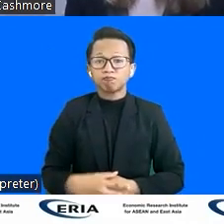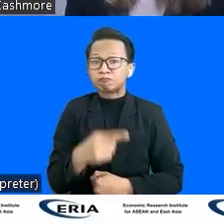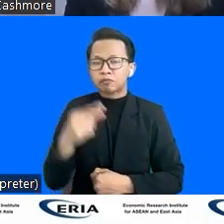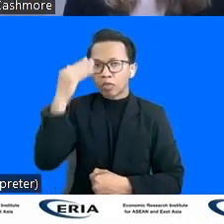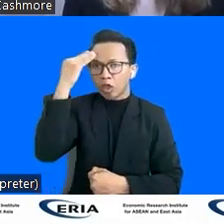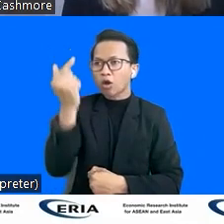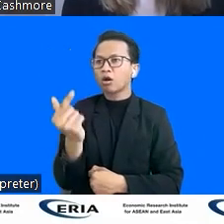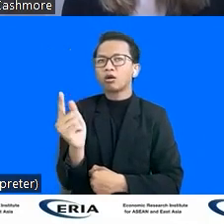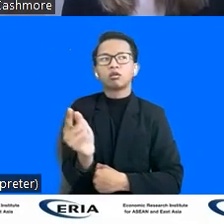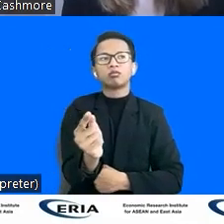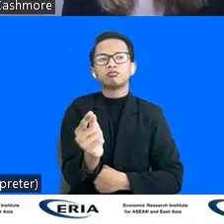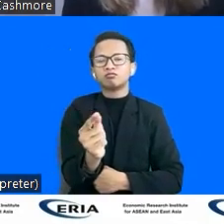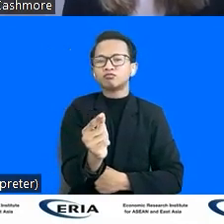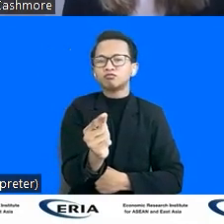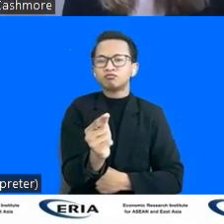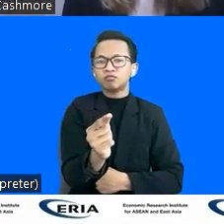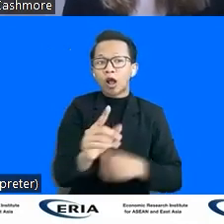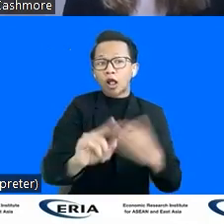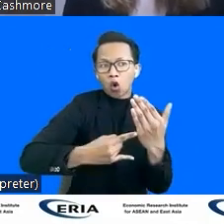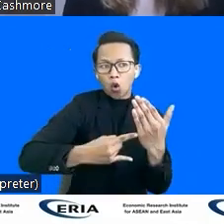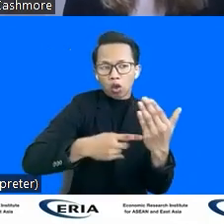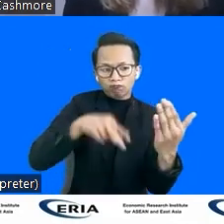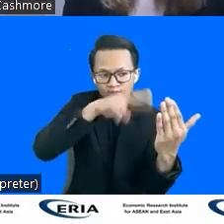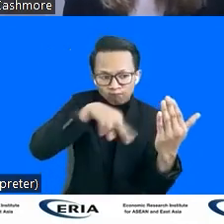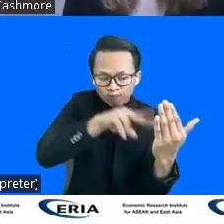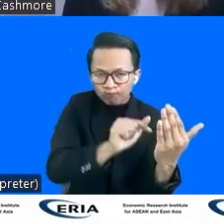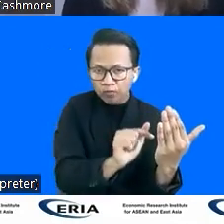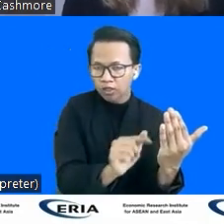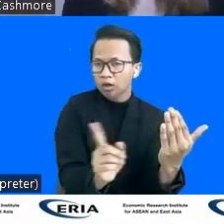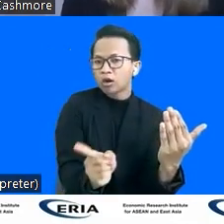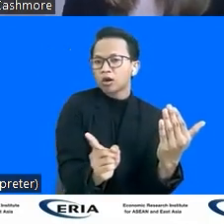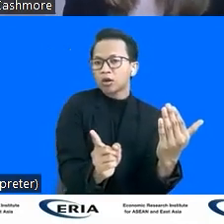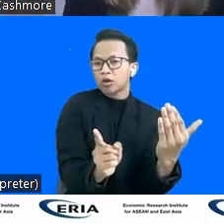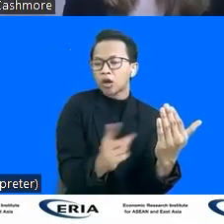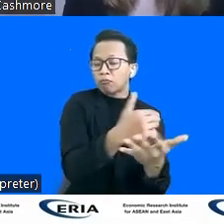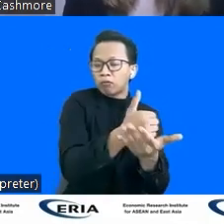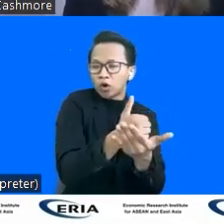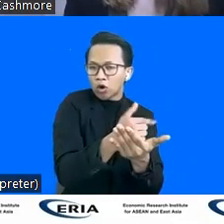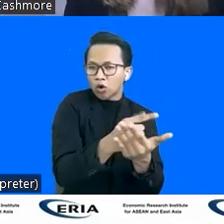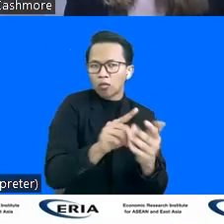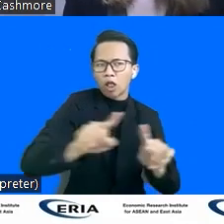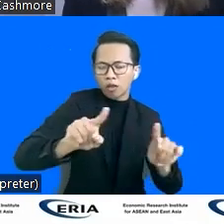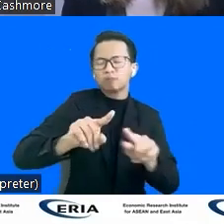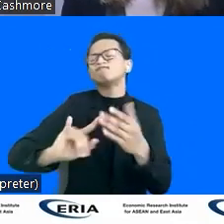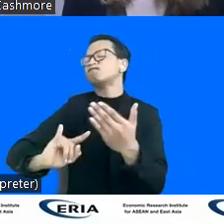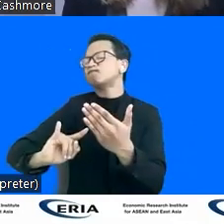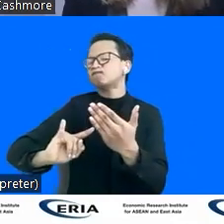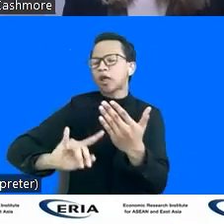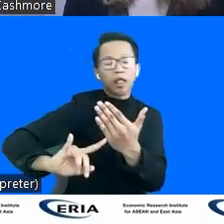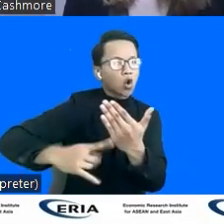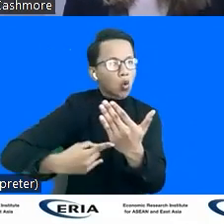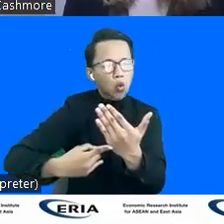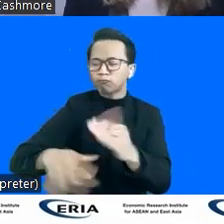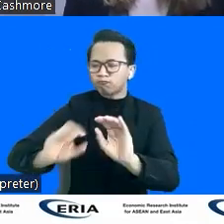recognition technology, which is now not to use, you know, as an assistive technology, but as a mainstream technology. And